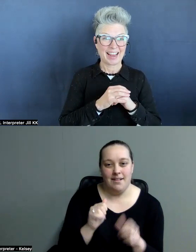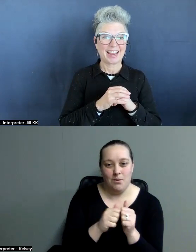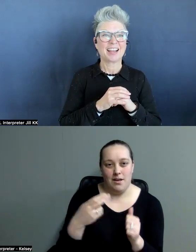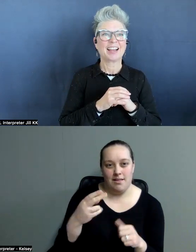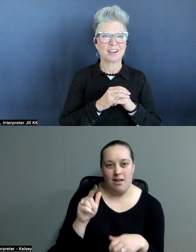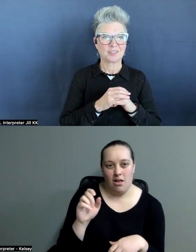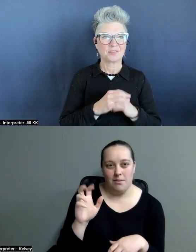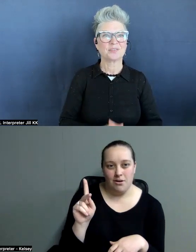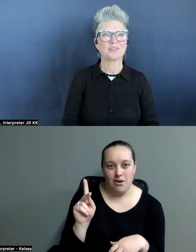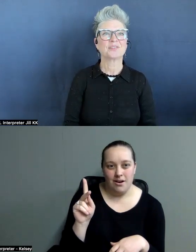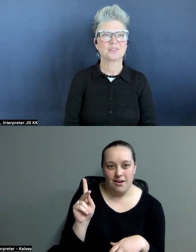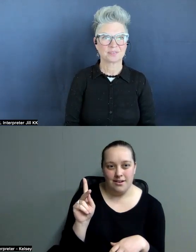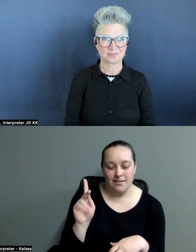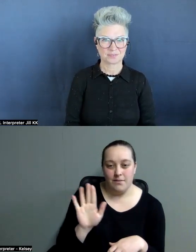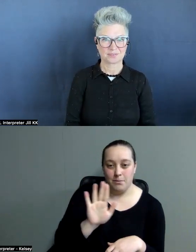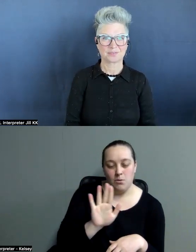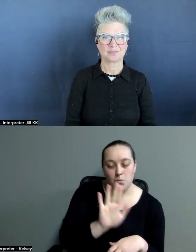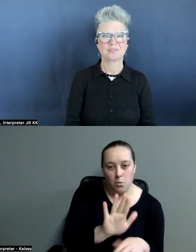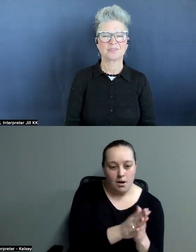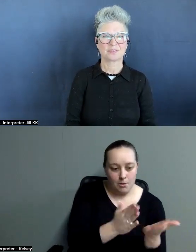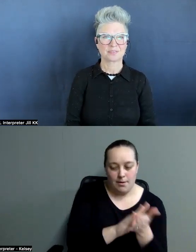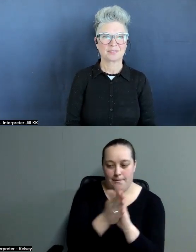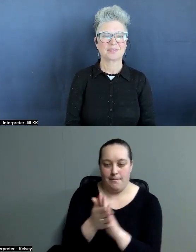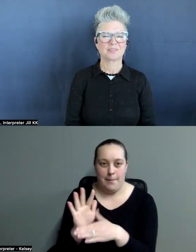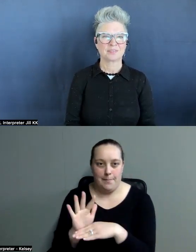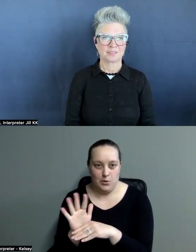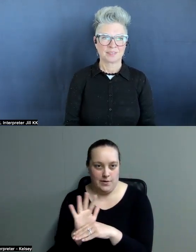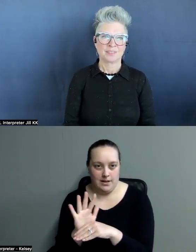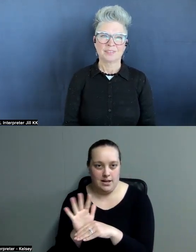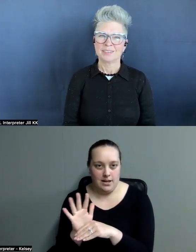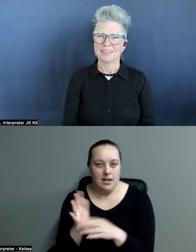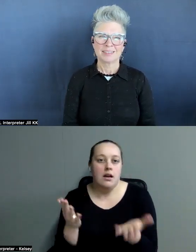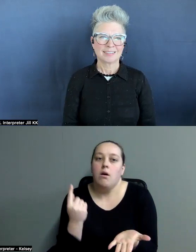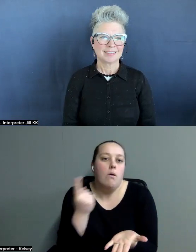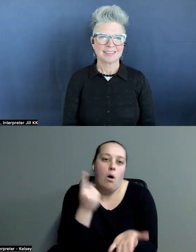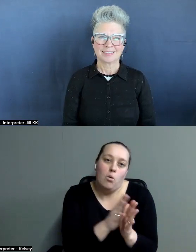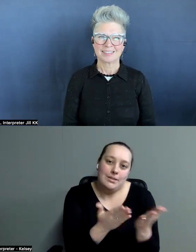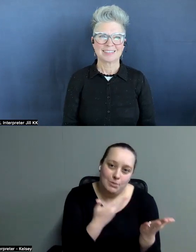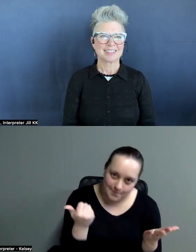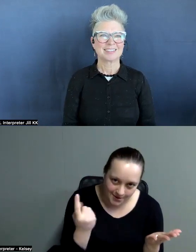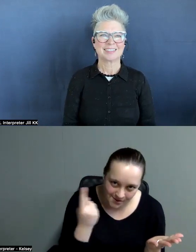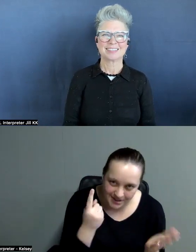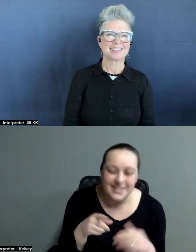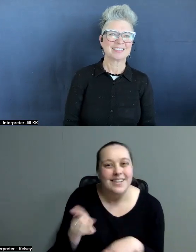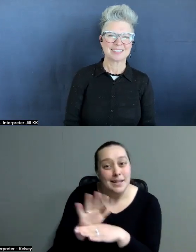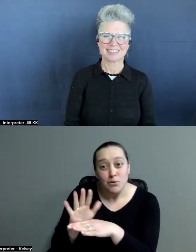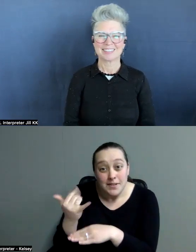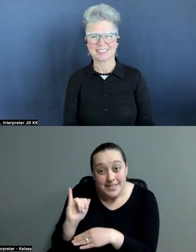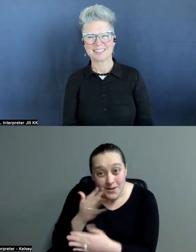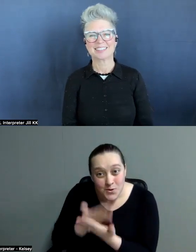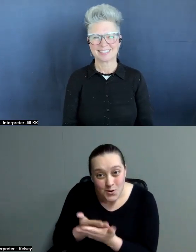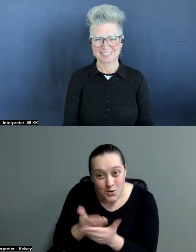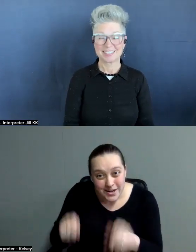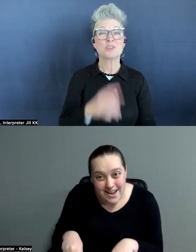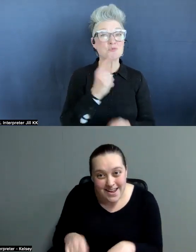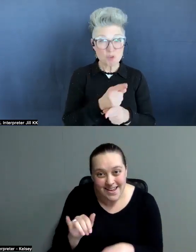from your book into a movie. But oh, the book is better. But the movie can be good, too, as